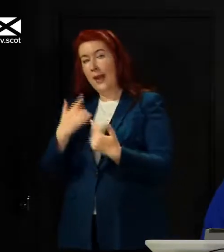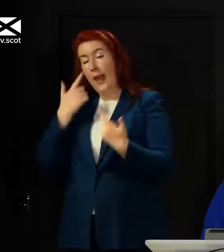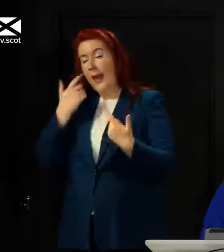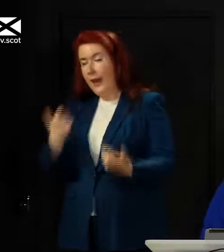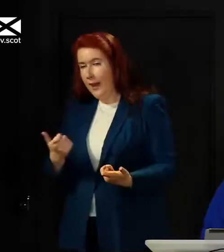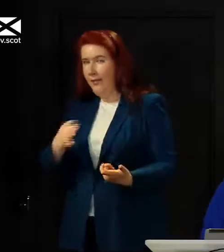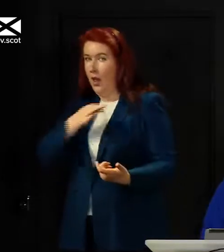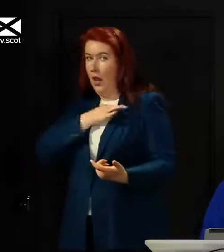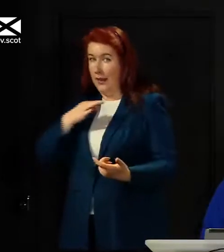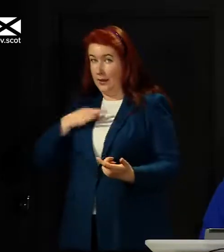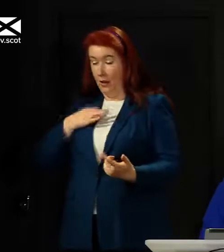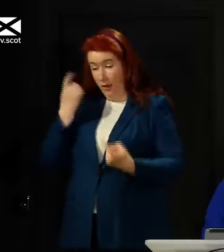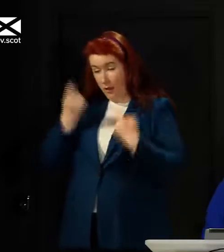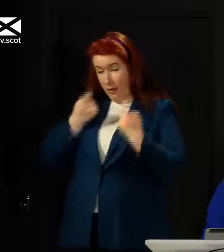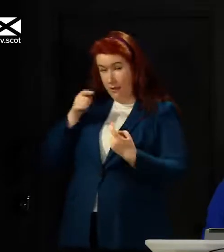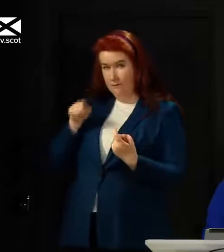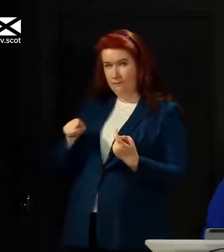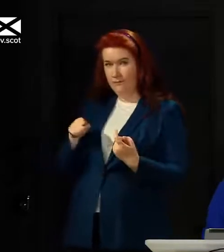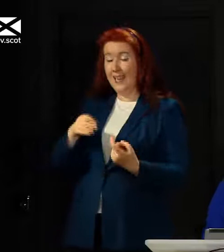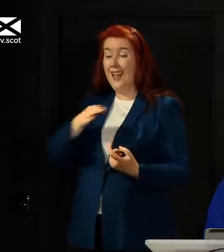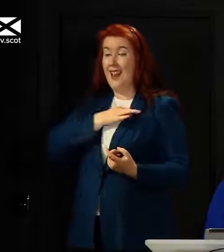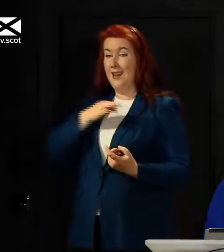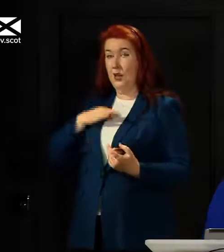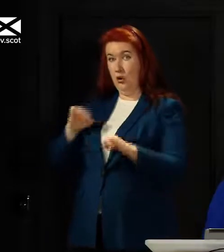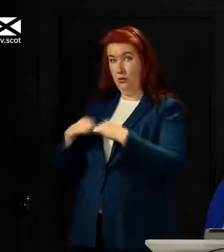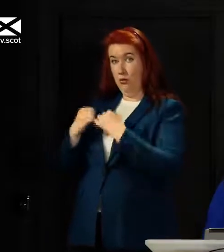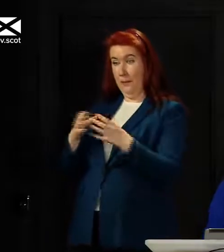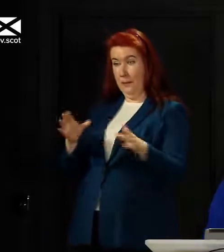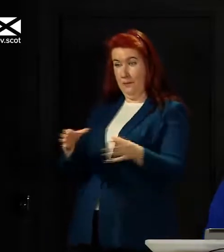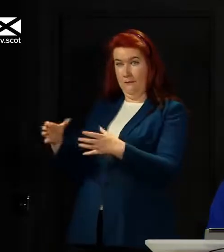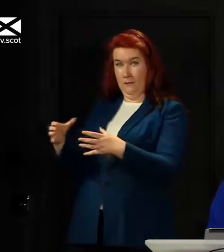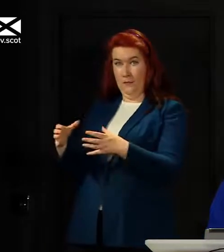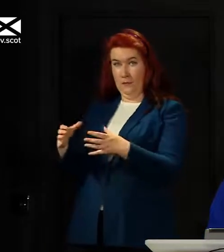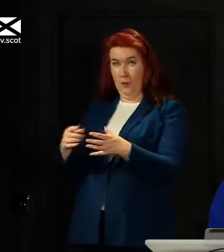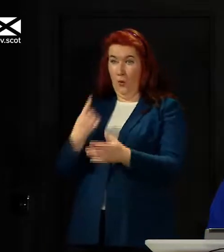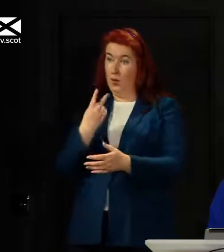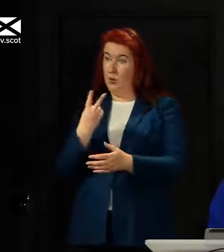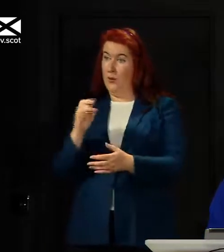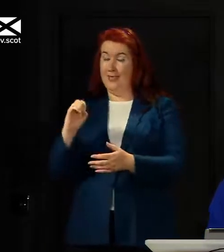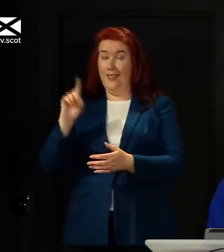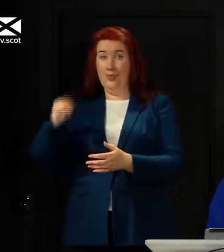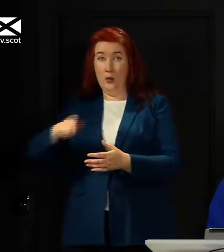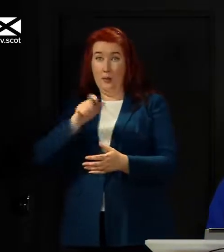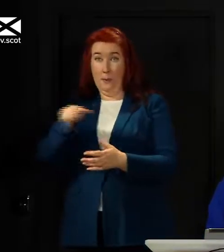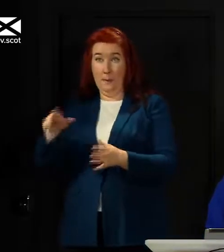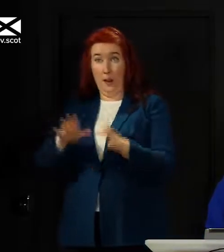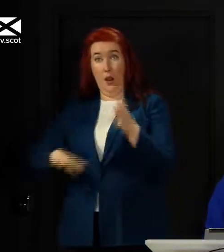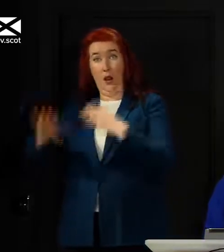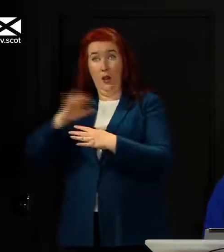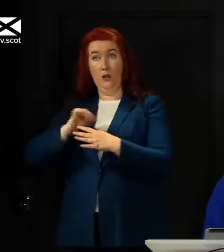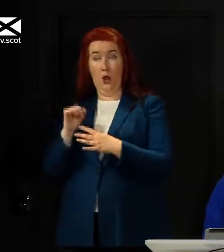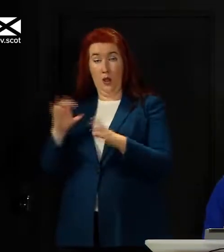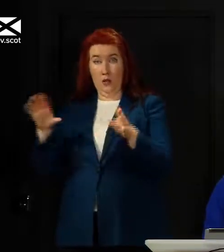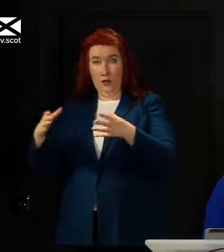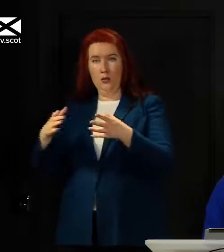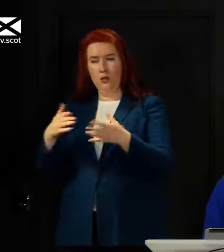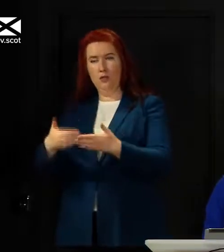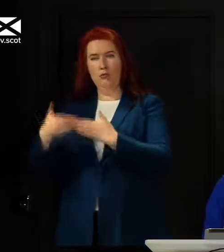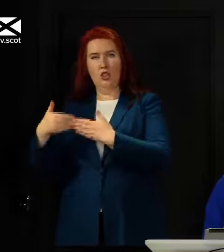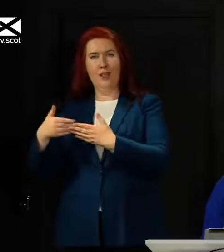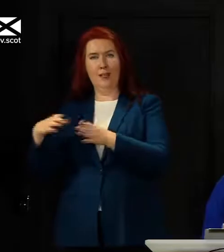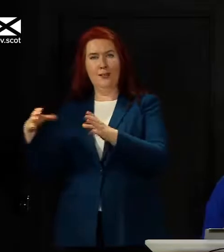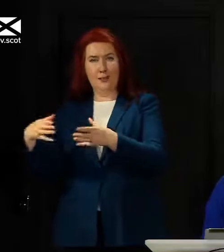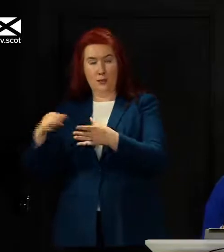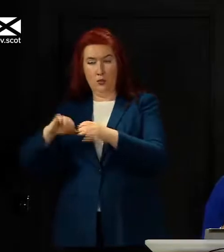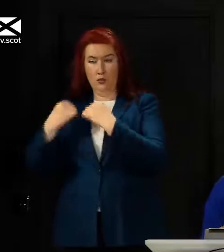consideration about the clinical groups that are within that 120 thousand people and whether or not